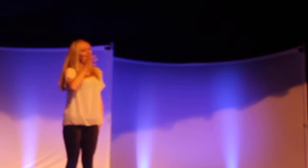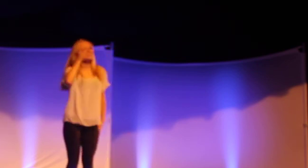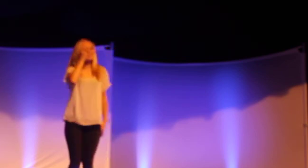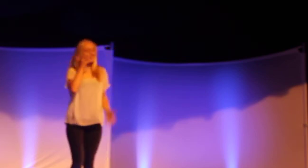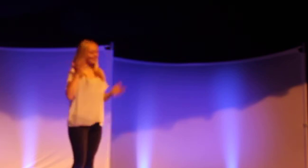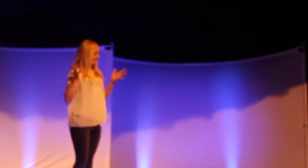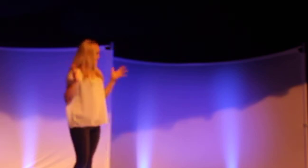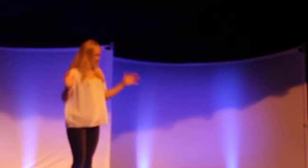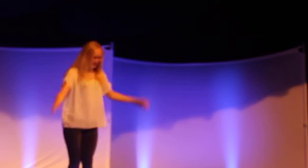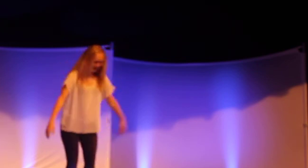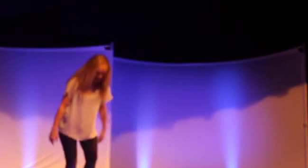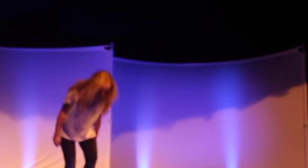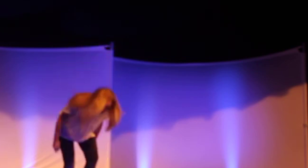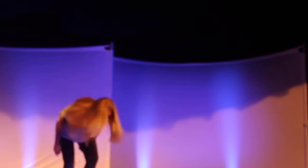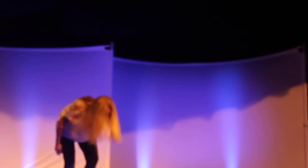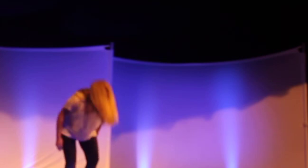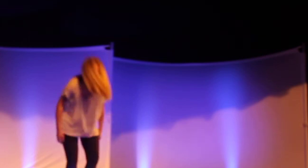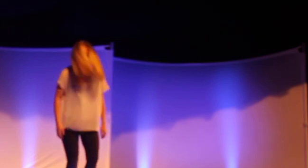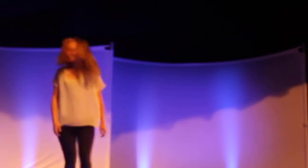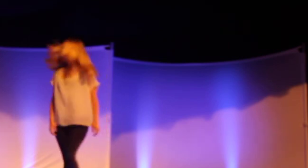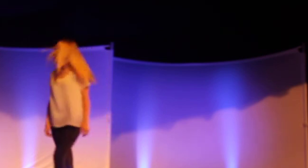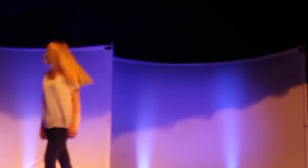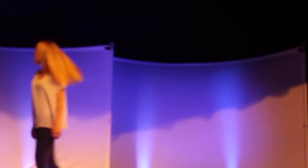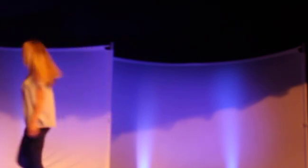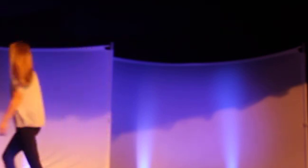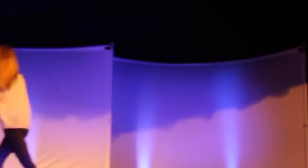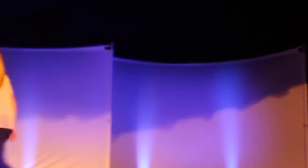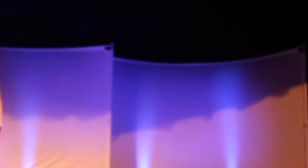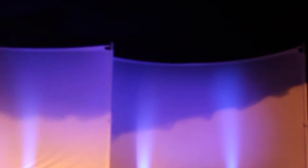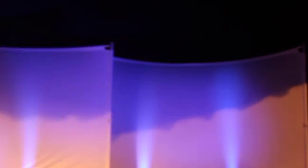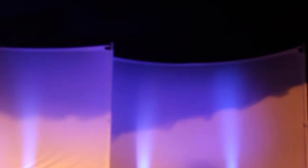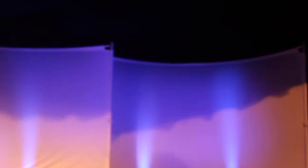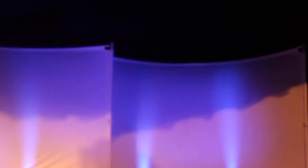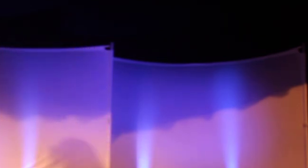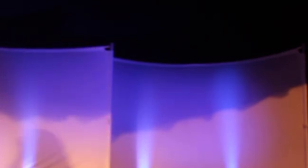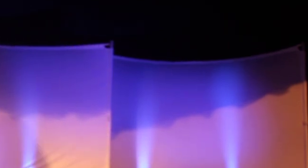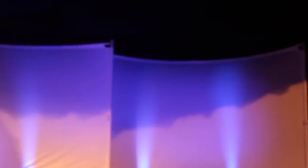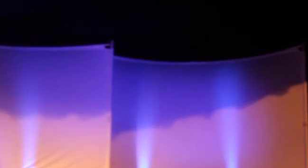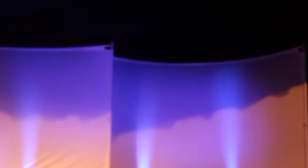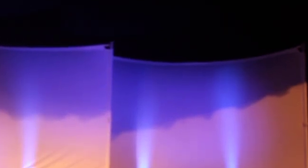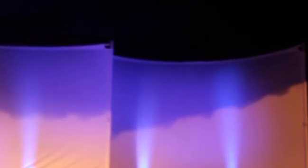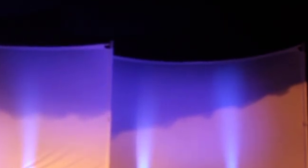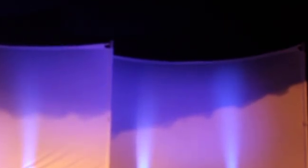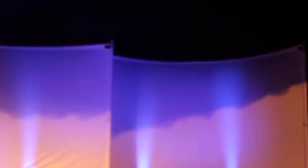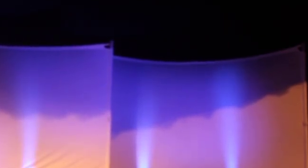reason why I smile No reason why smile reason I No